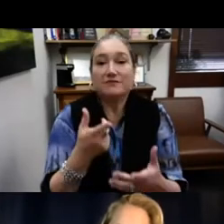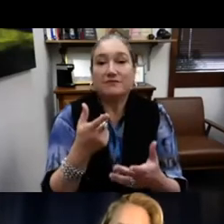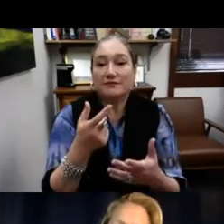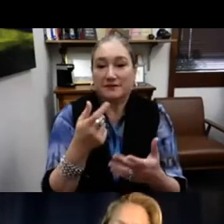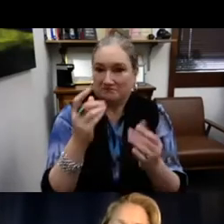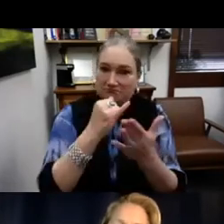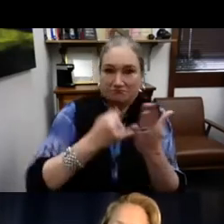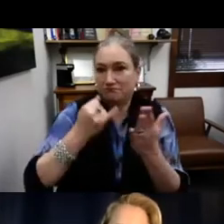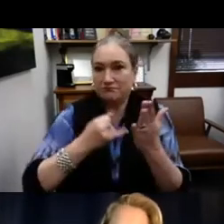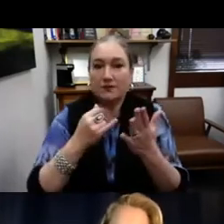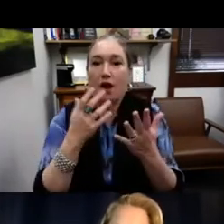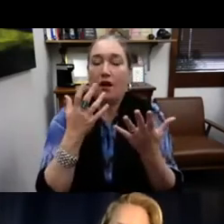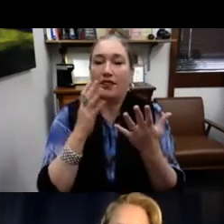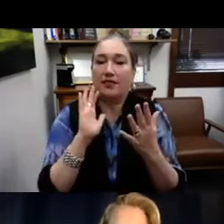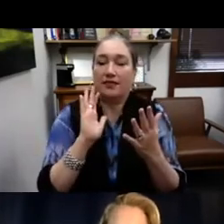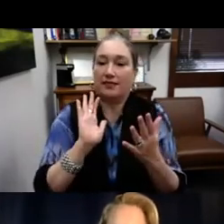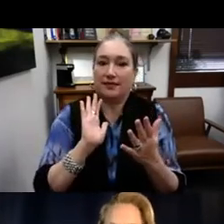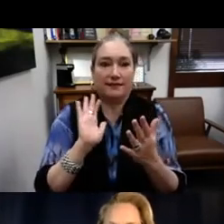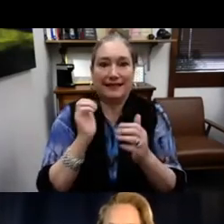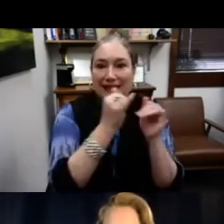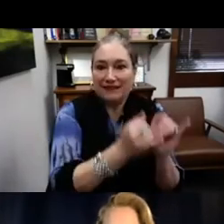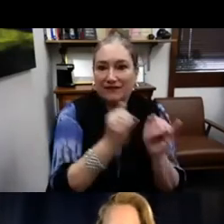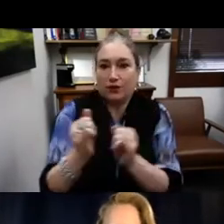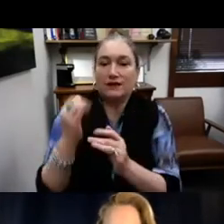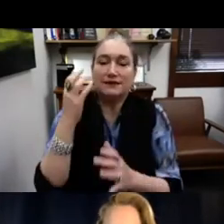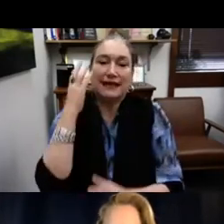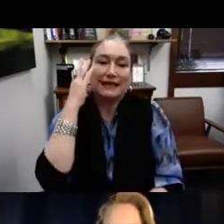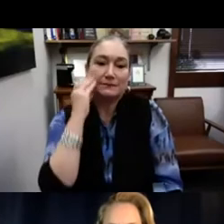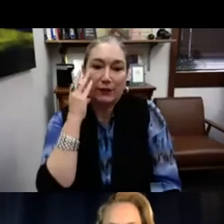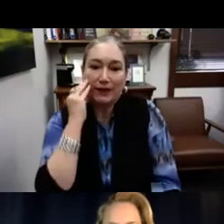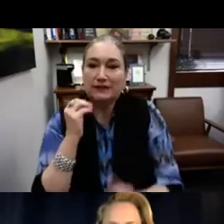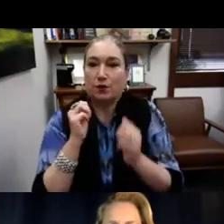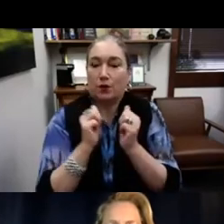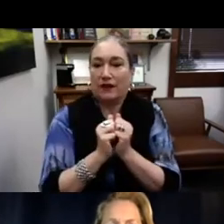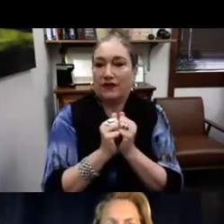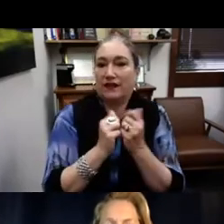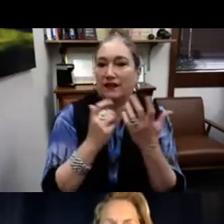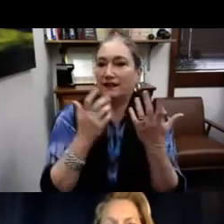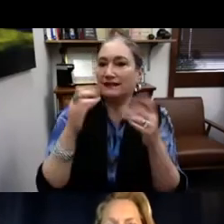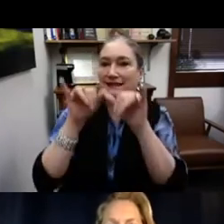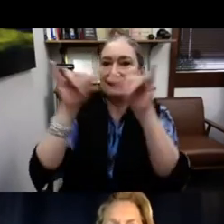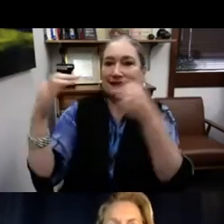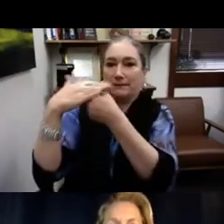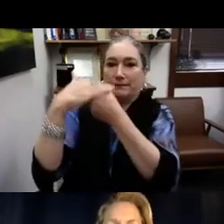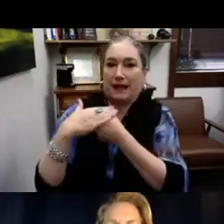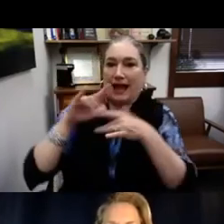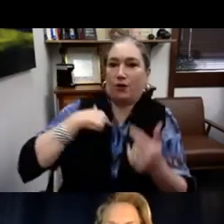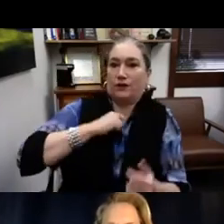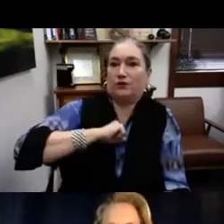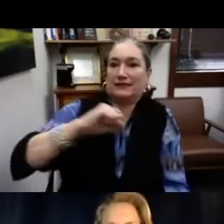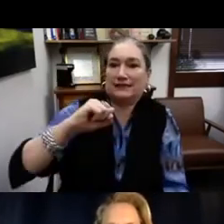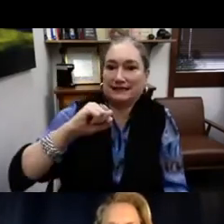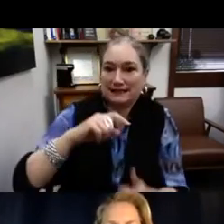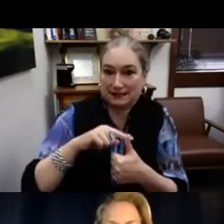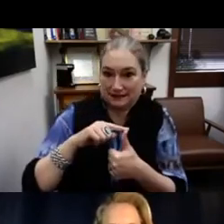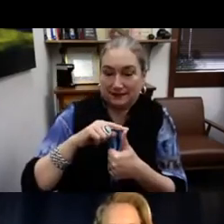yellow colors, very easy to understand and identify what's in the art. And it's showcasing individuals experience